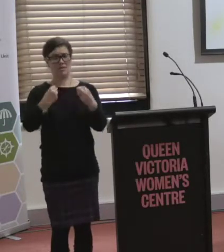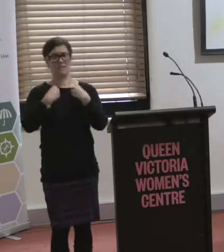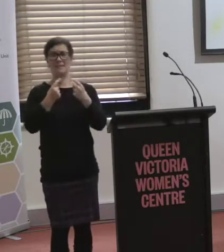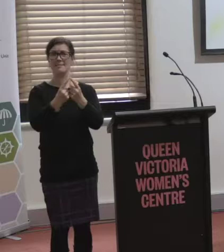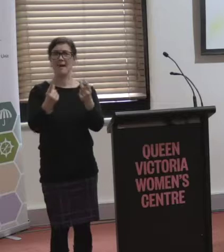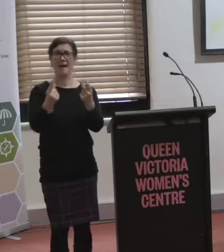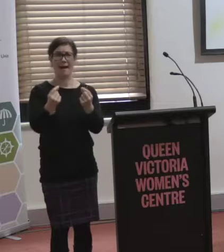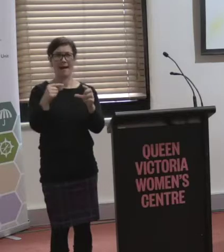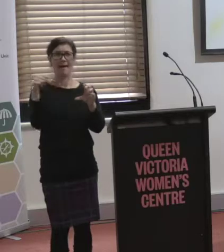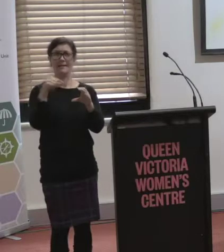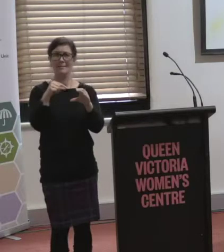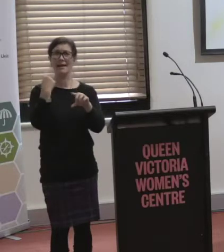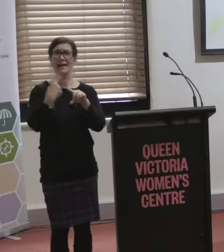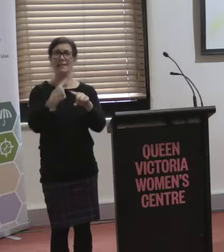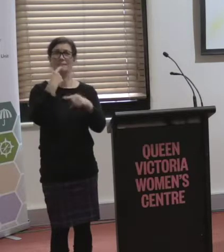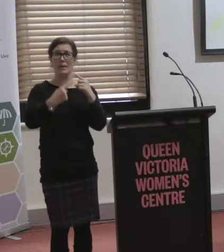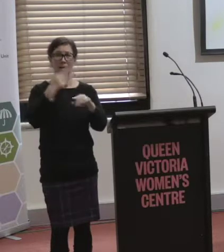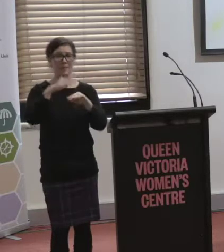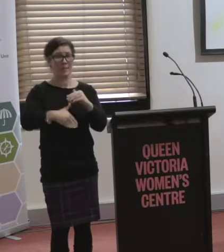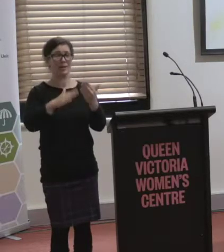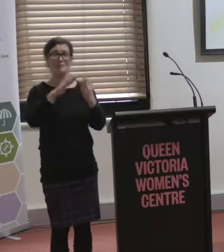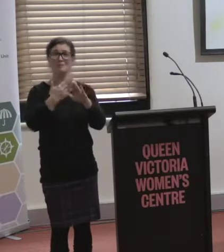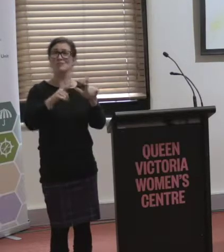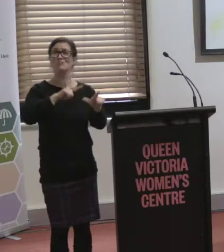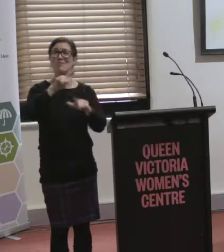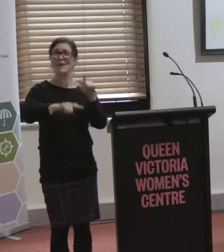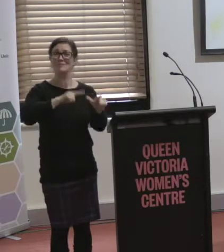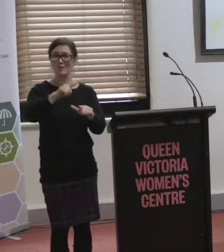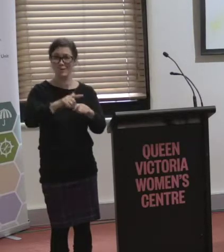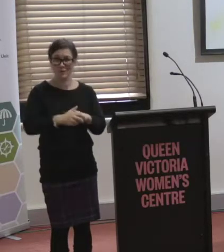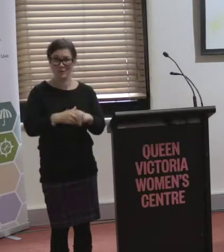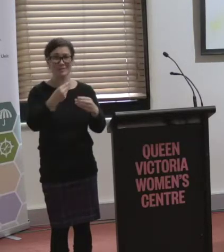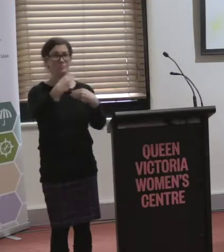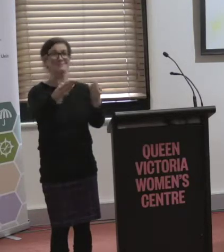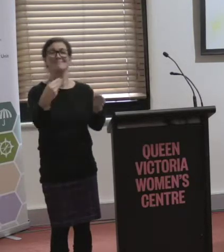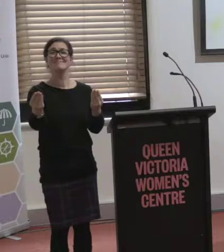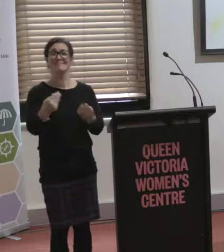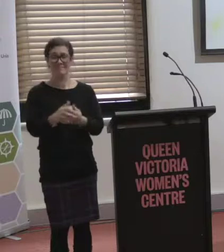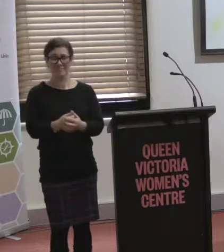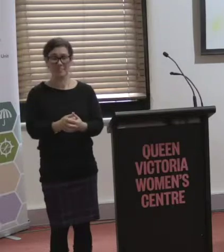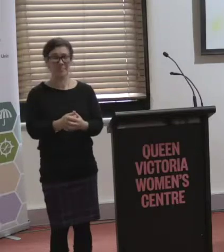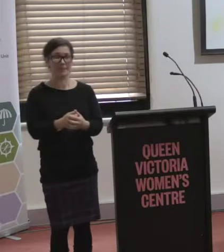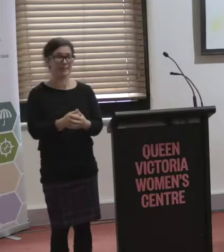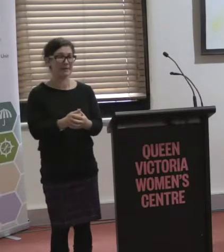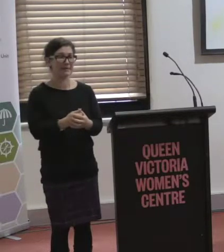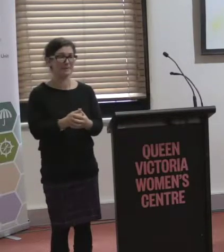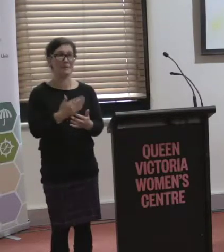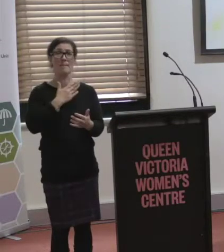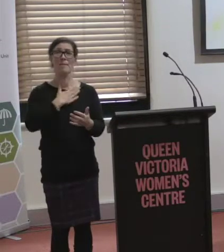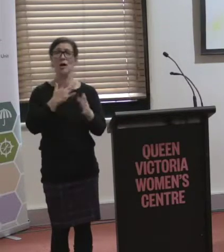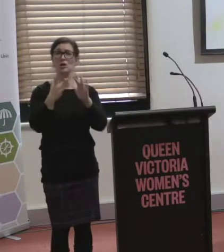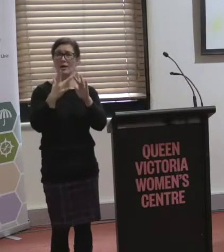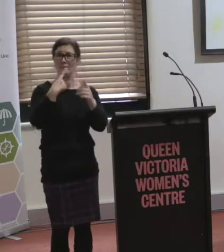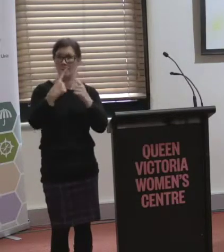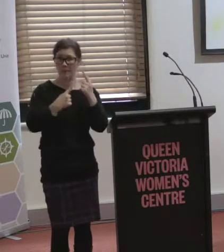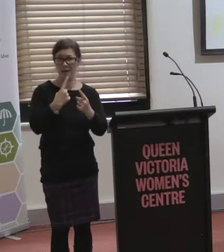information on community transport. Sorry I didn't have anything else glossy and shiny to bring but my contact details